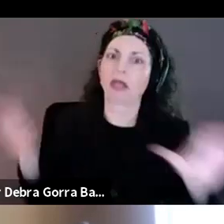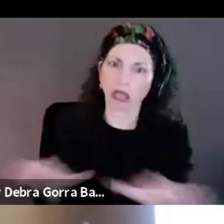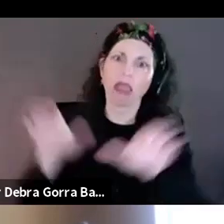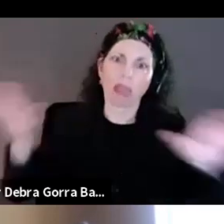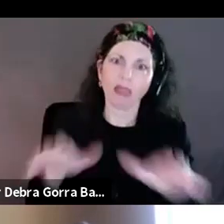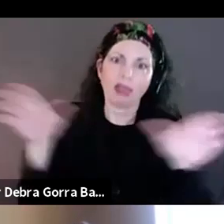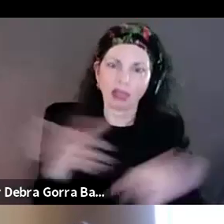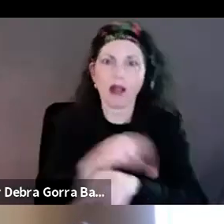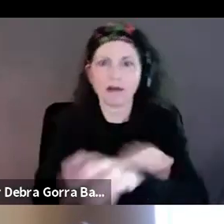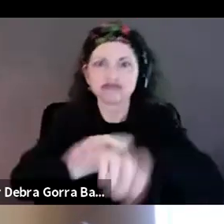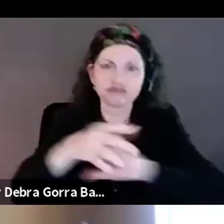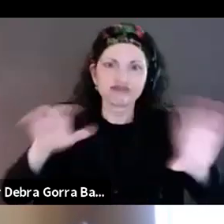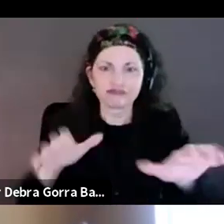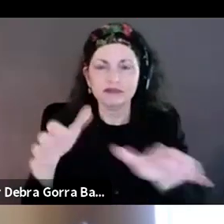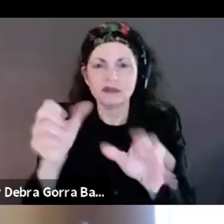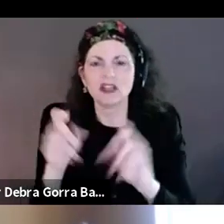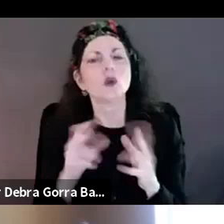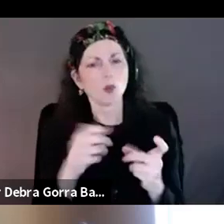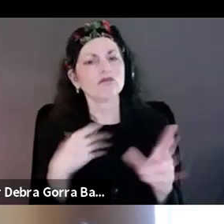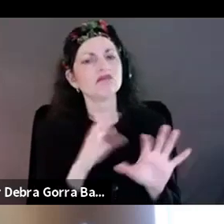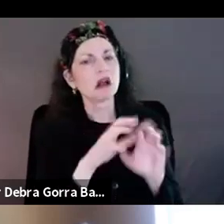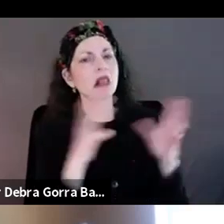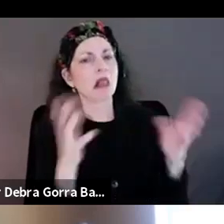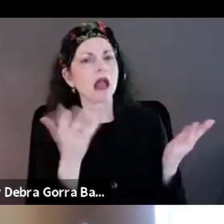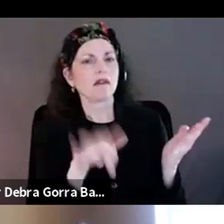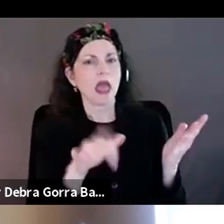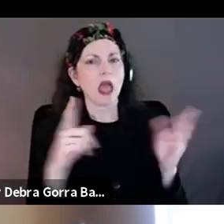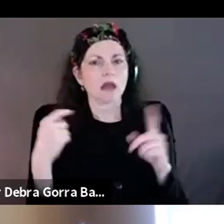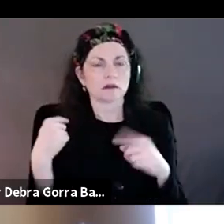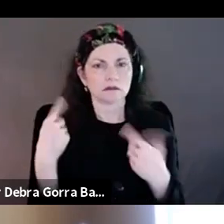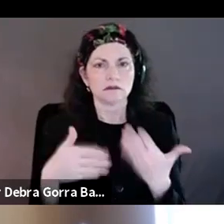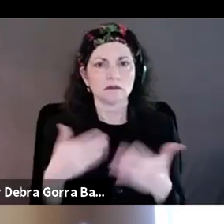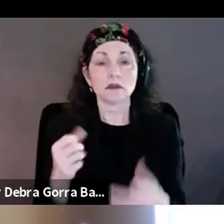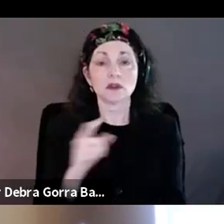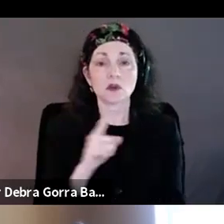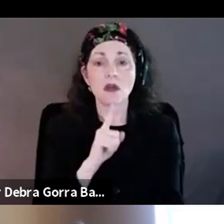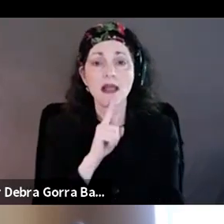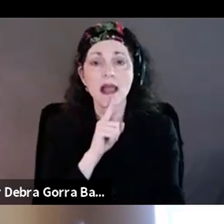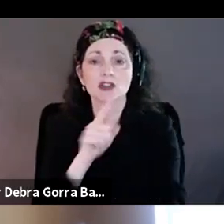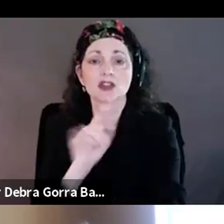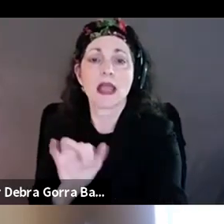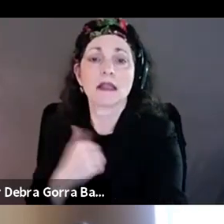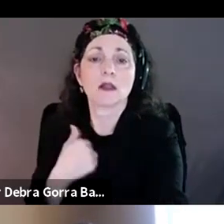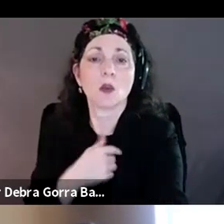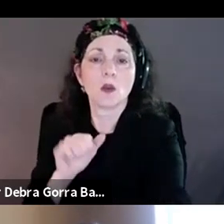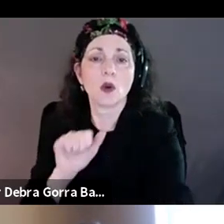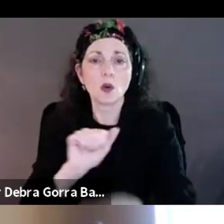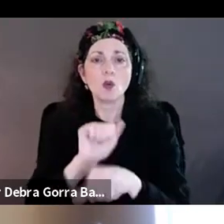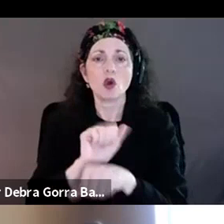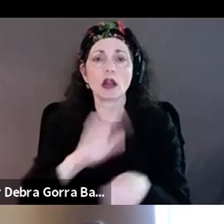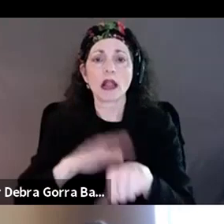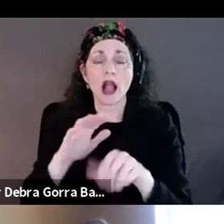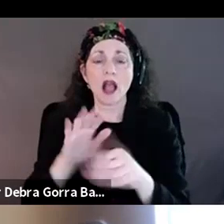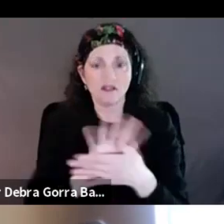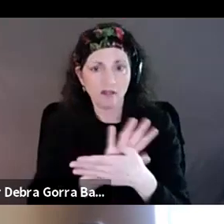really we put a huge amount of effort into that kind of all the way along, actually, as we were working on the film, we were thinking about this and